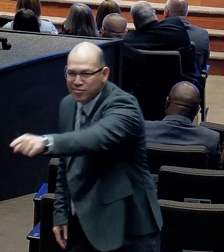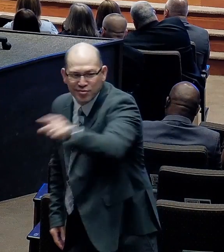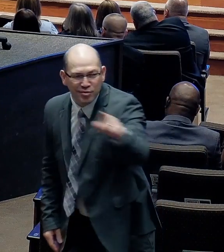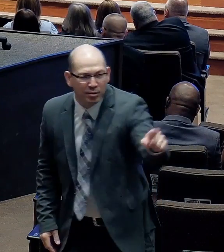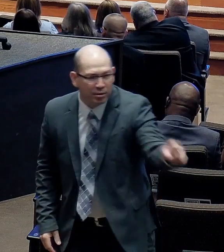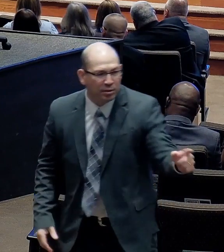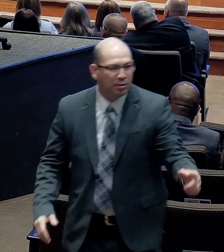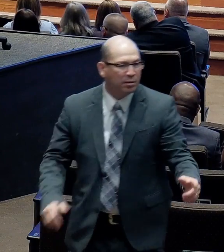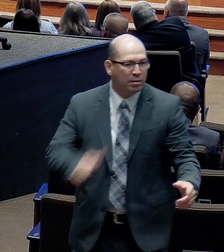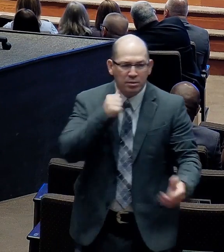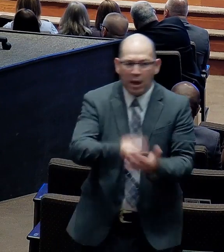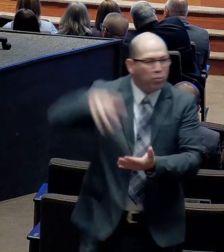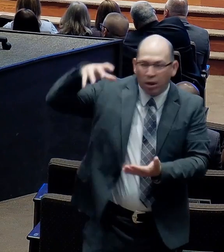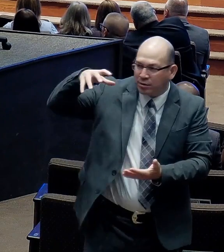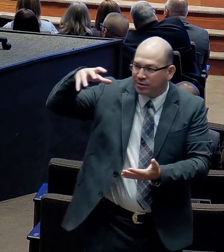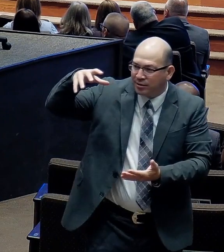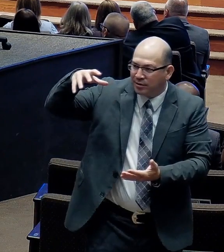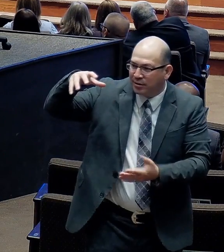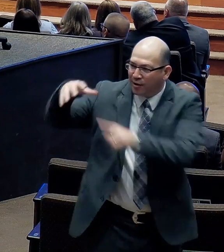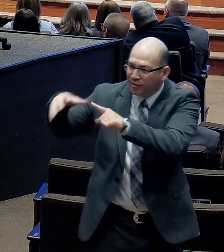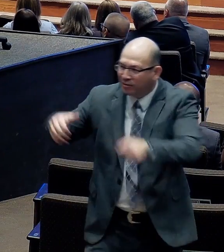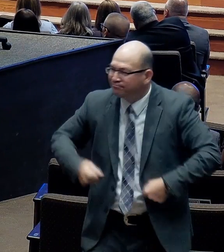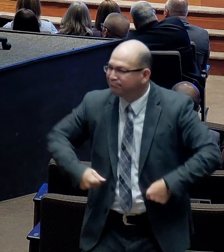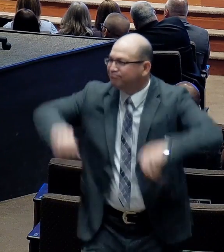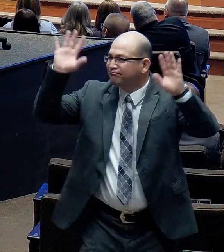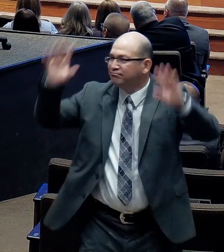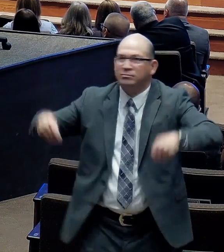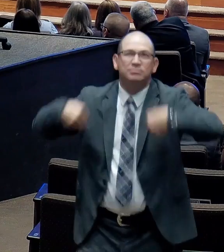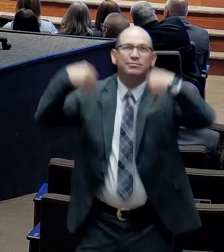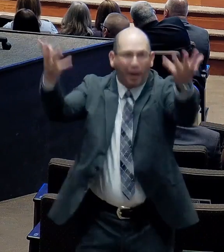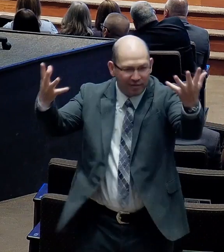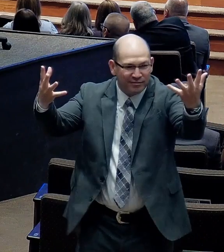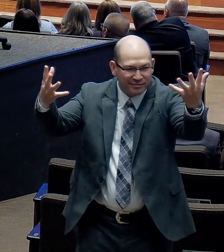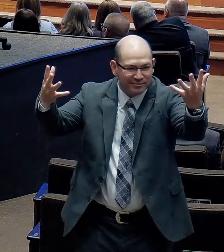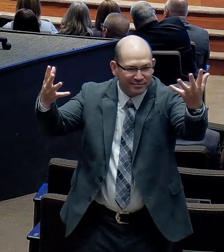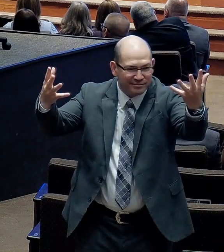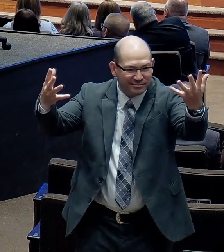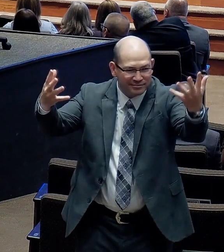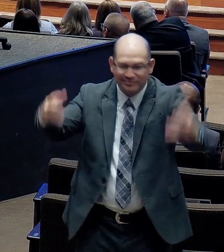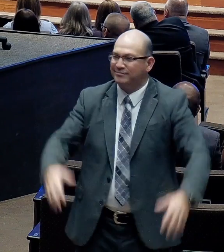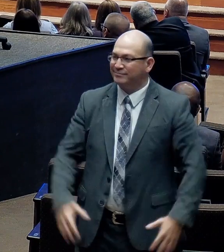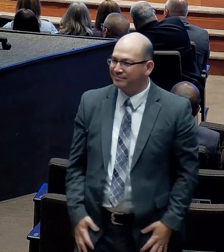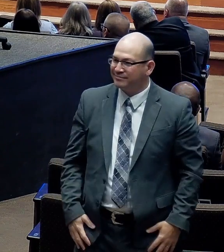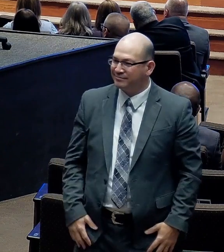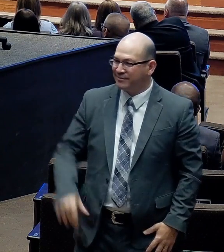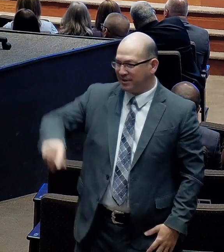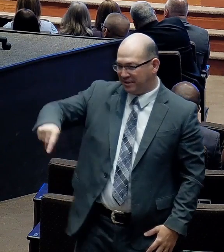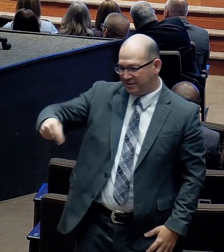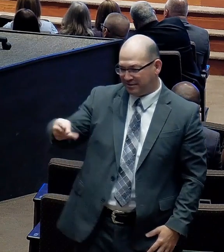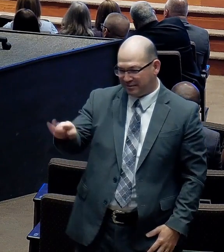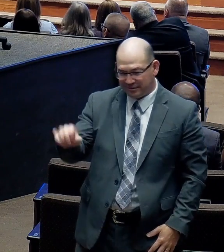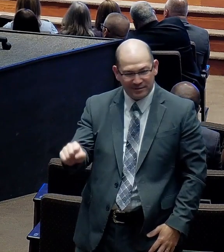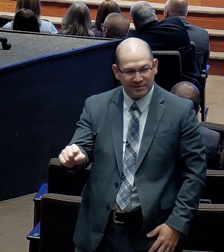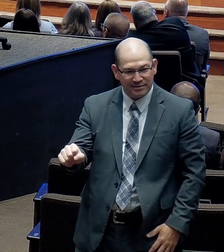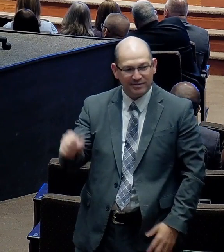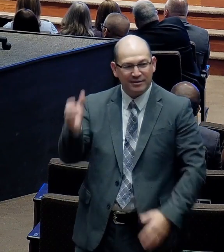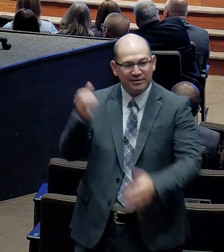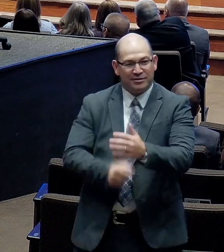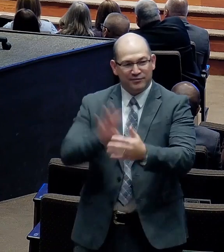And God provided. I love Philippians 4.19. But my God shall supply all your needs. According to his riches